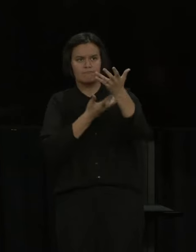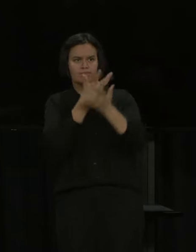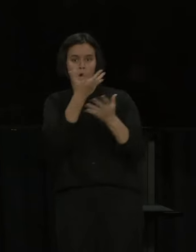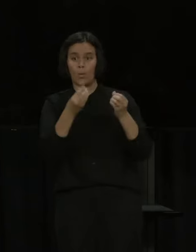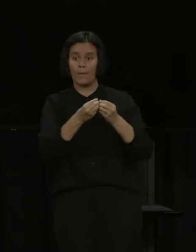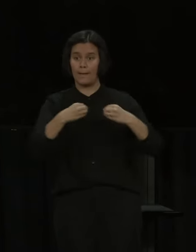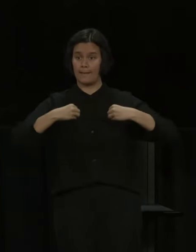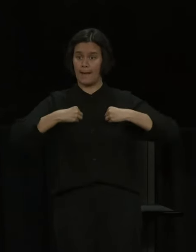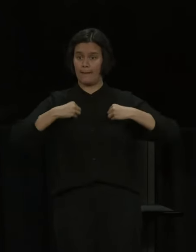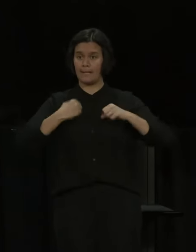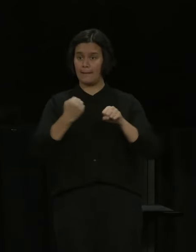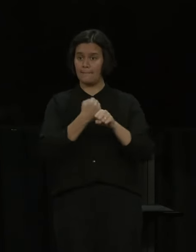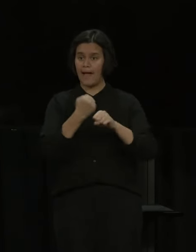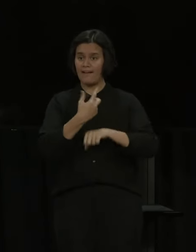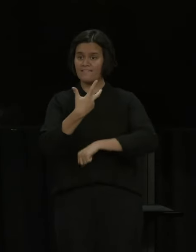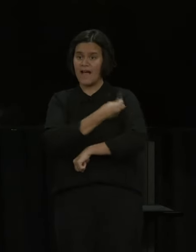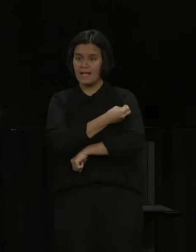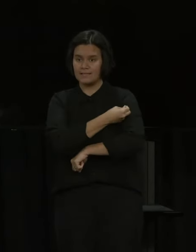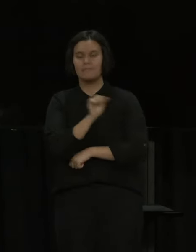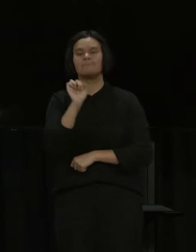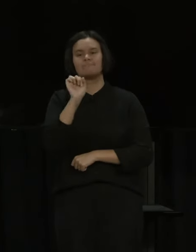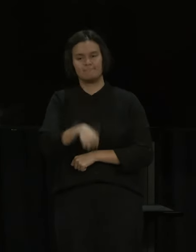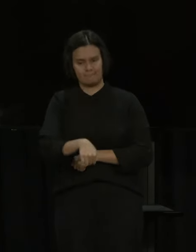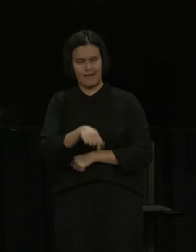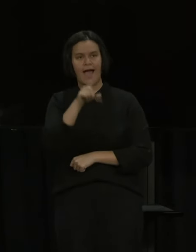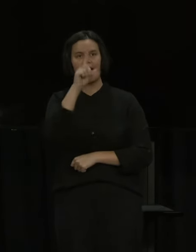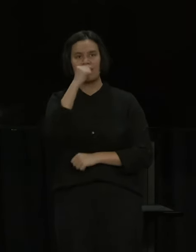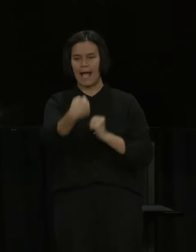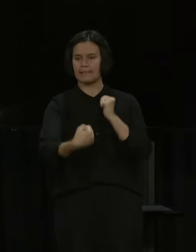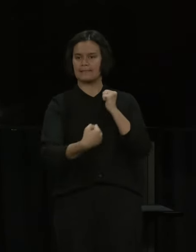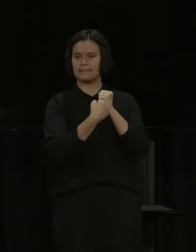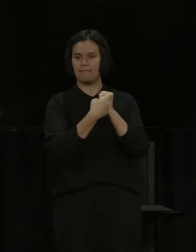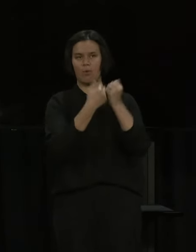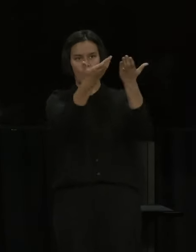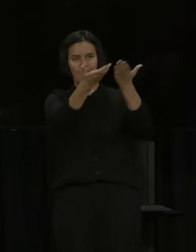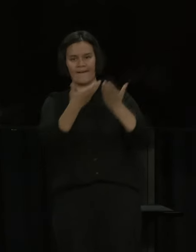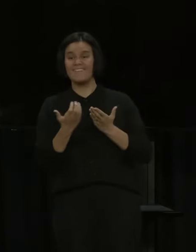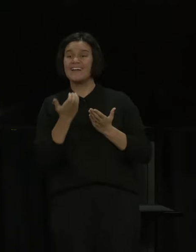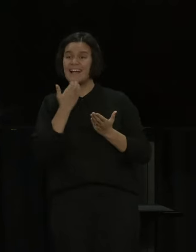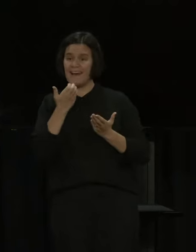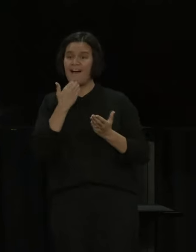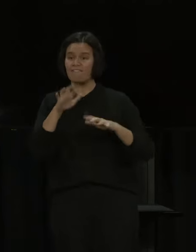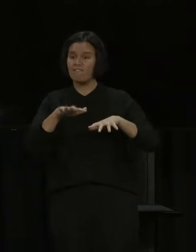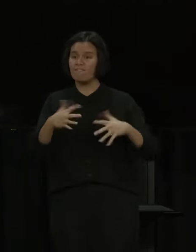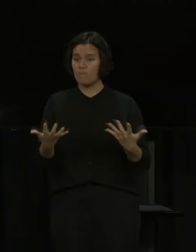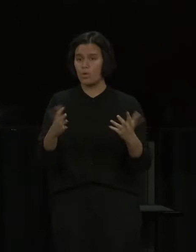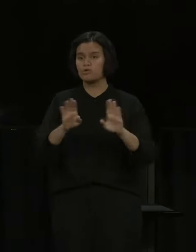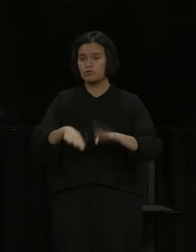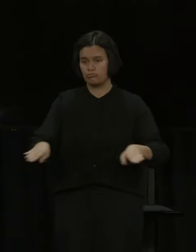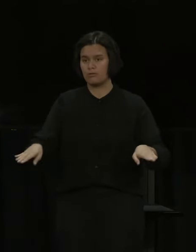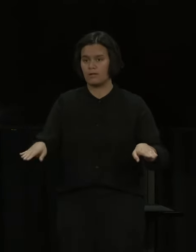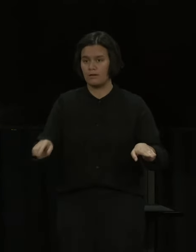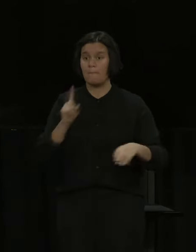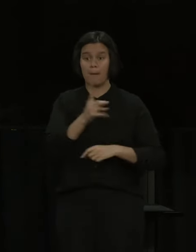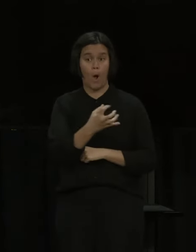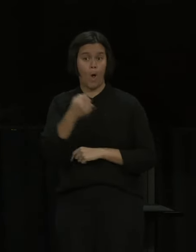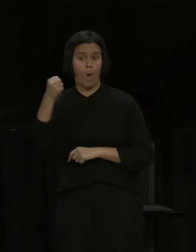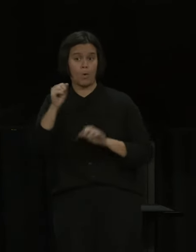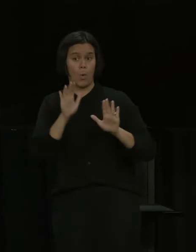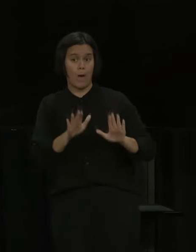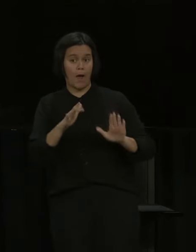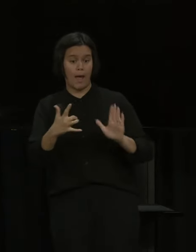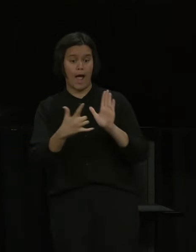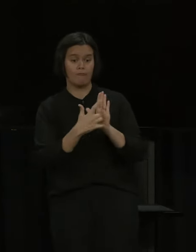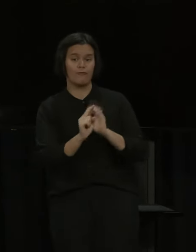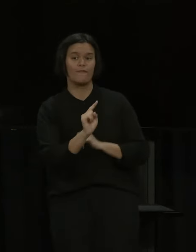of the paediatric dose in order for us to start rolling that out, pending MedSafe approval. Our health officials will continue to